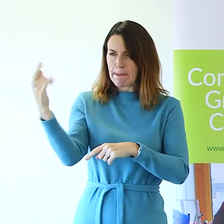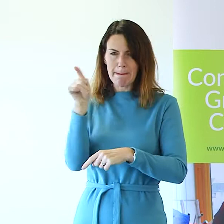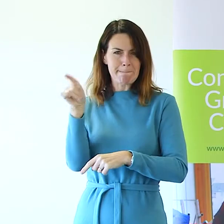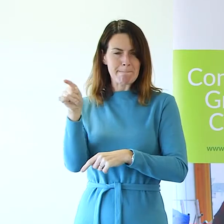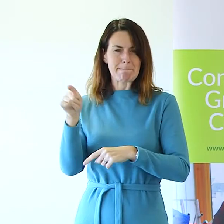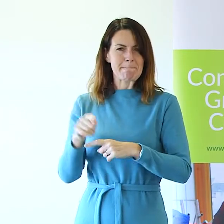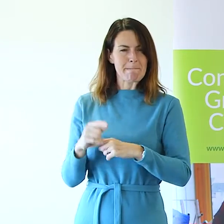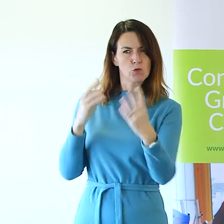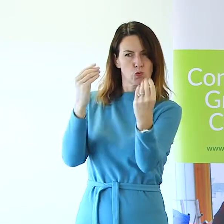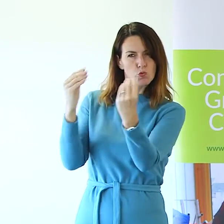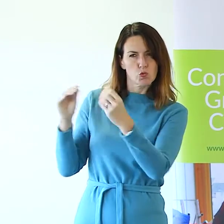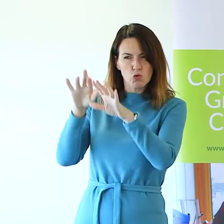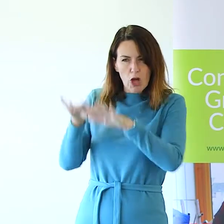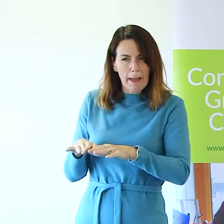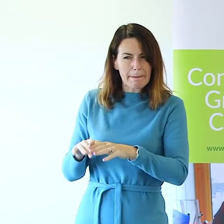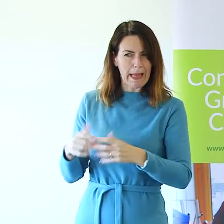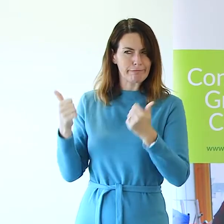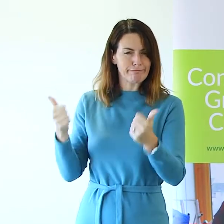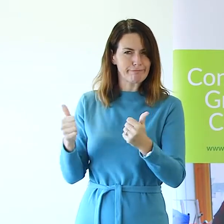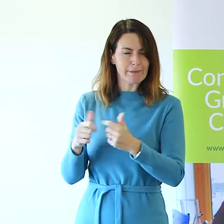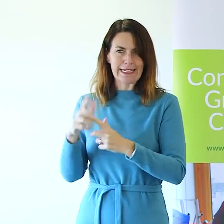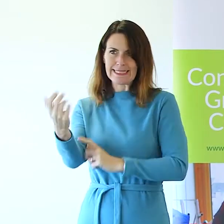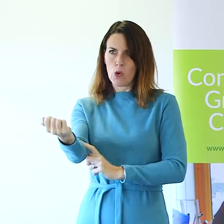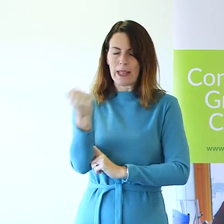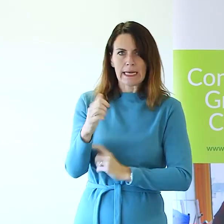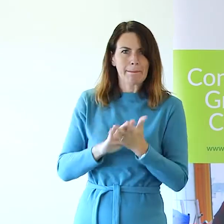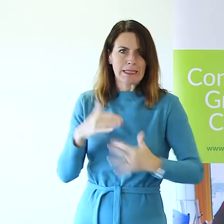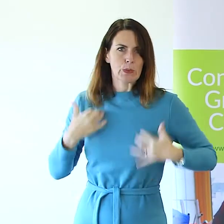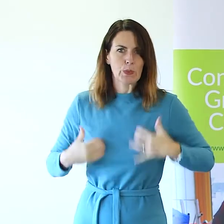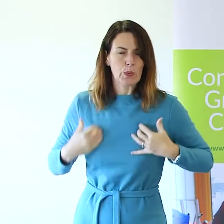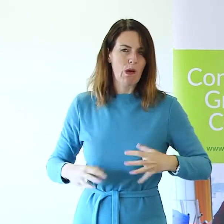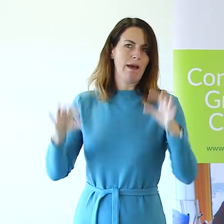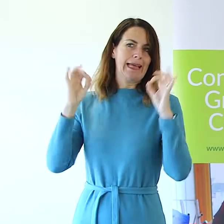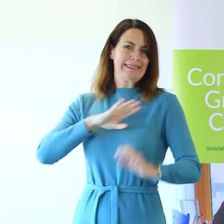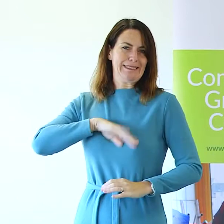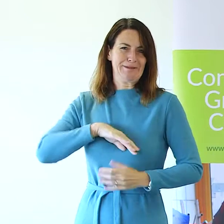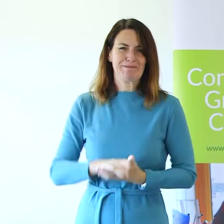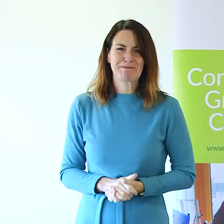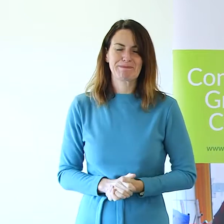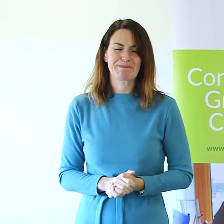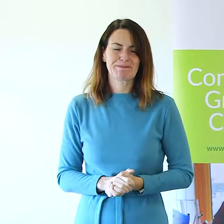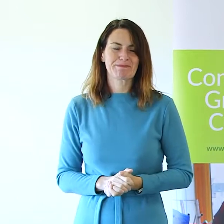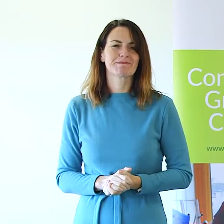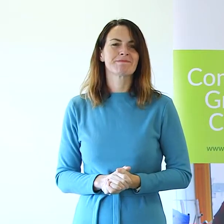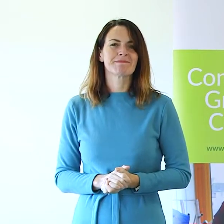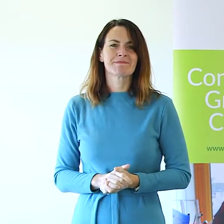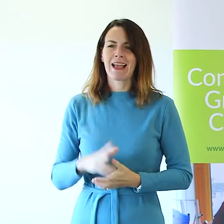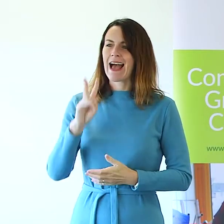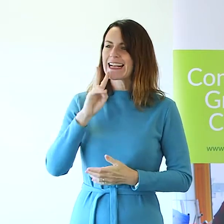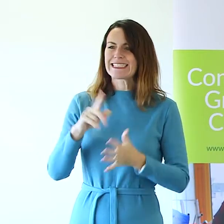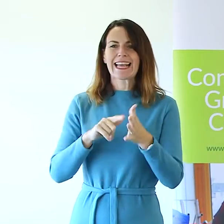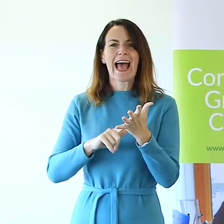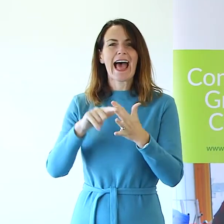busily talking and typing away and leaning forward as we talk. It's excellent. Welcome I can see